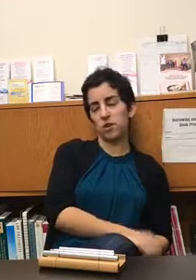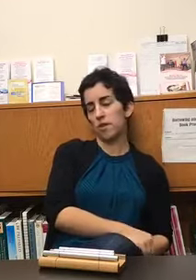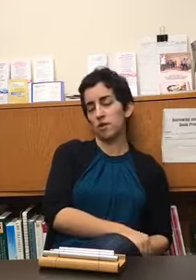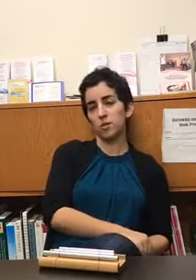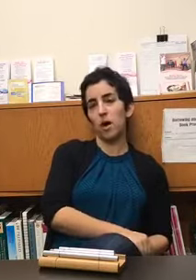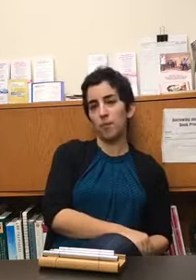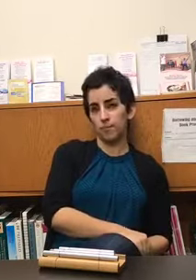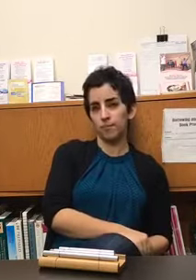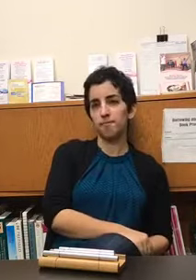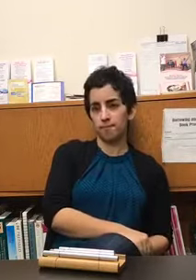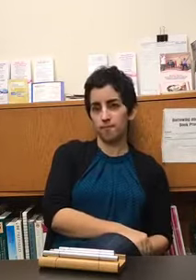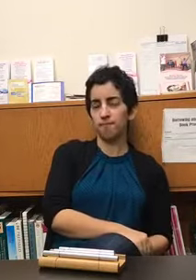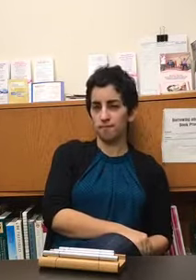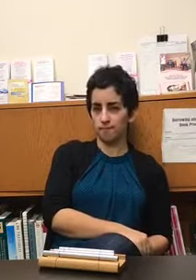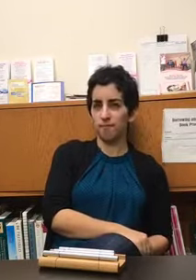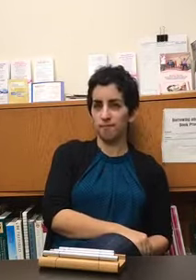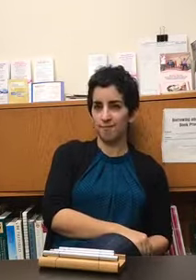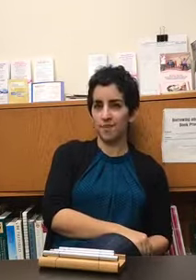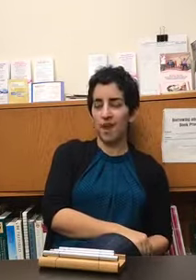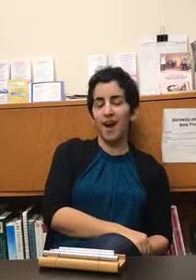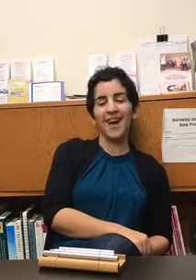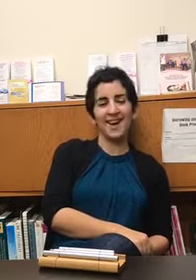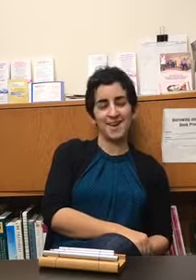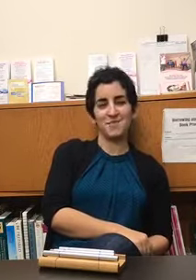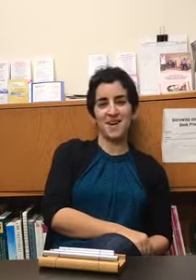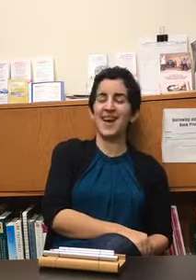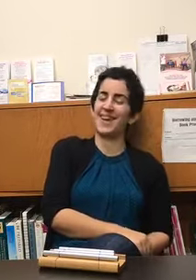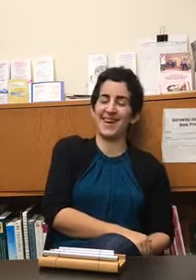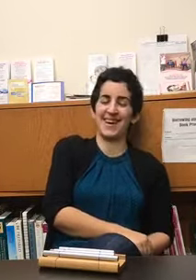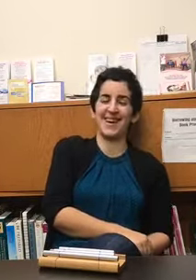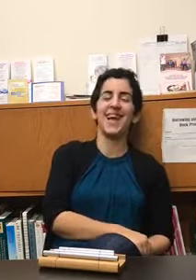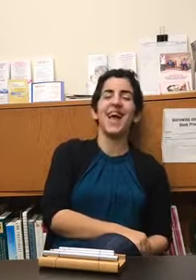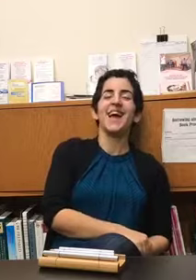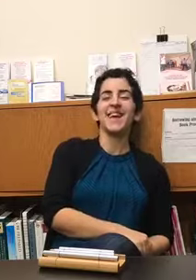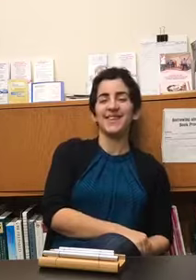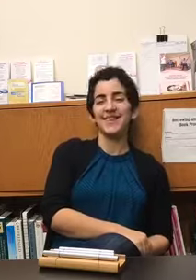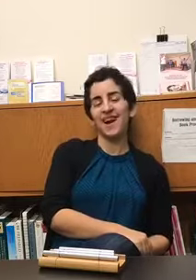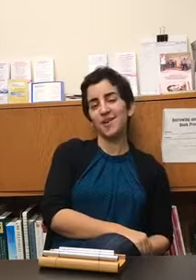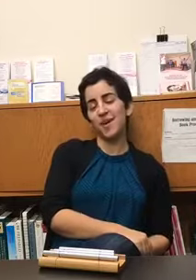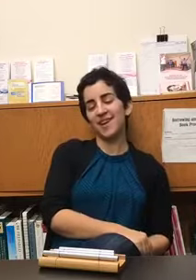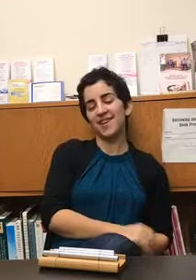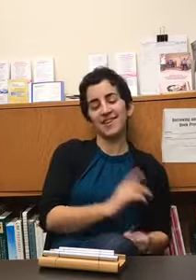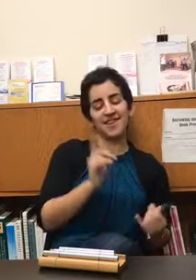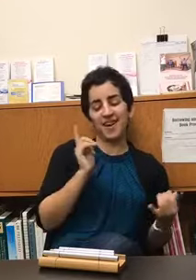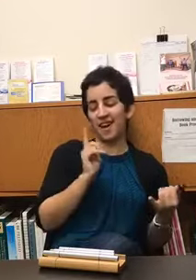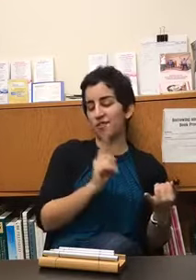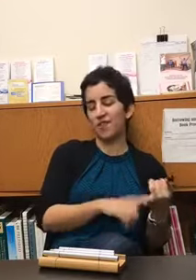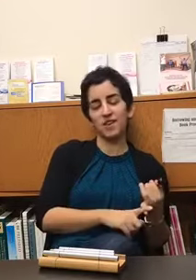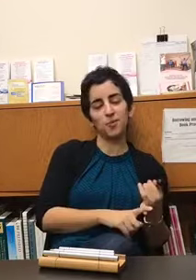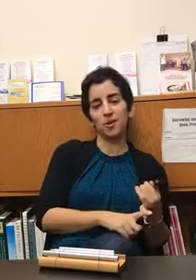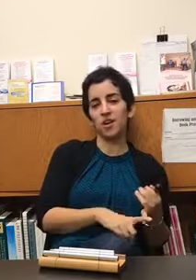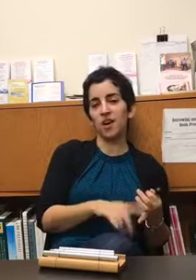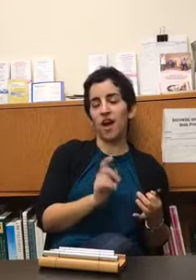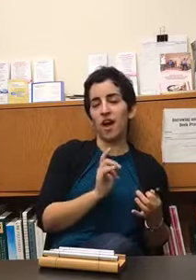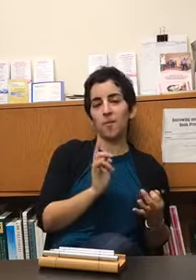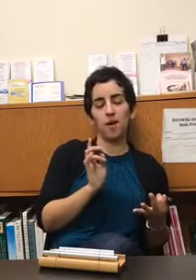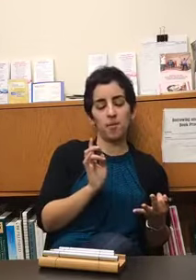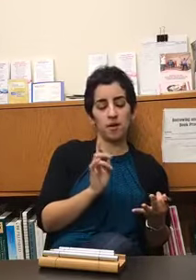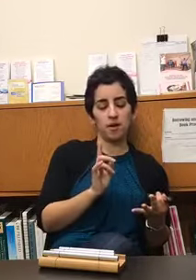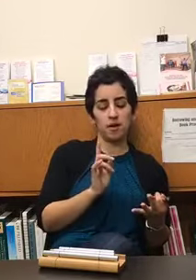on there as well and you're on social media i am that yes i am on facebook um i'm on